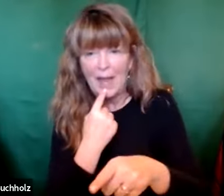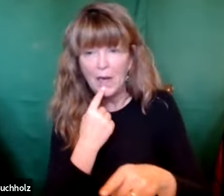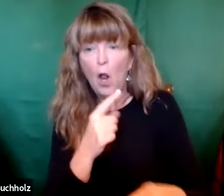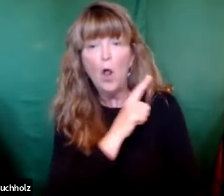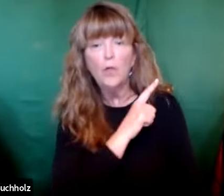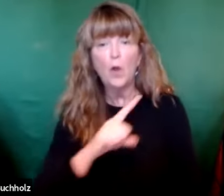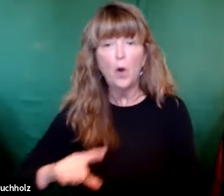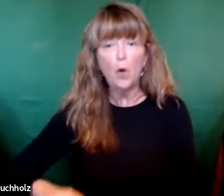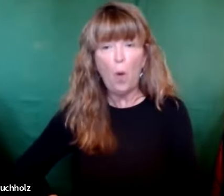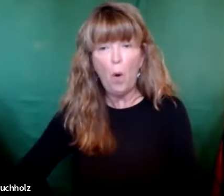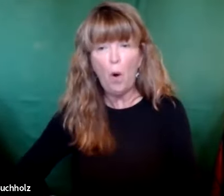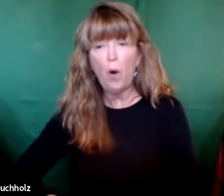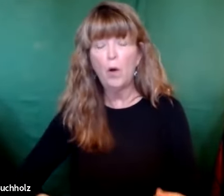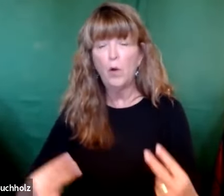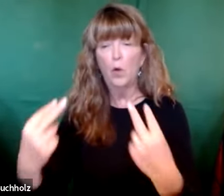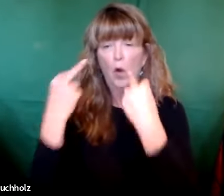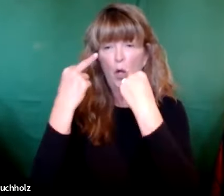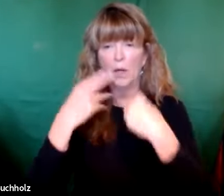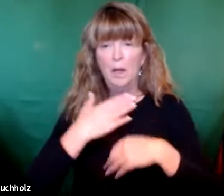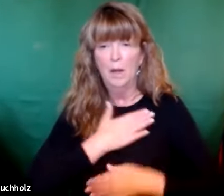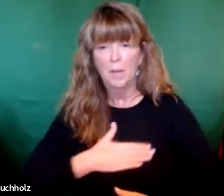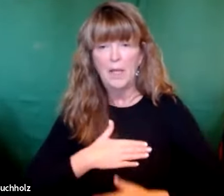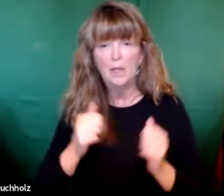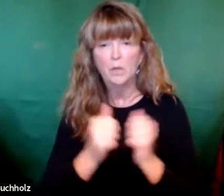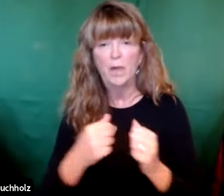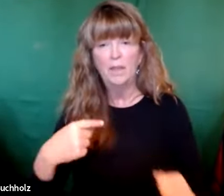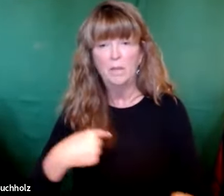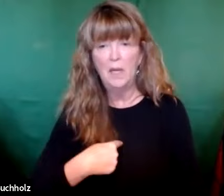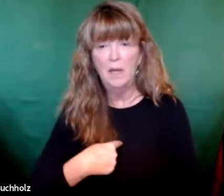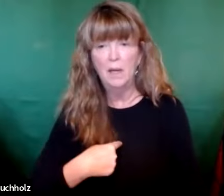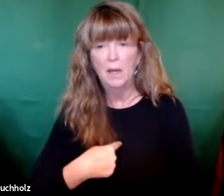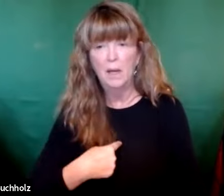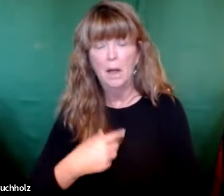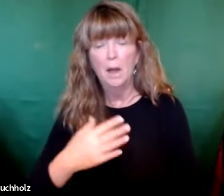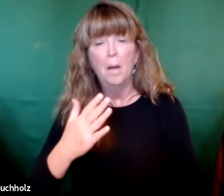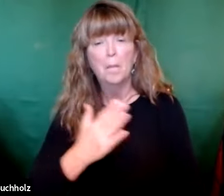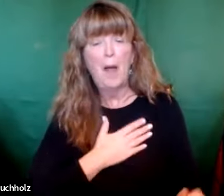for this to happen, she said, the Lord has looked with pleasure on me.